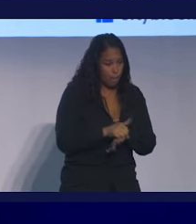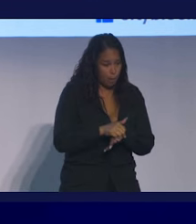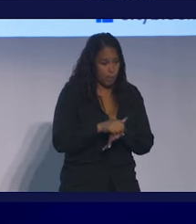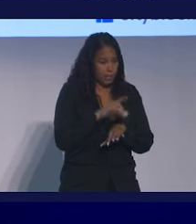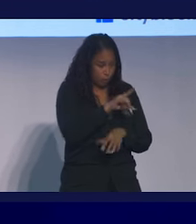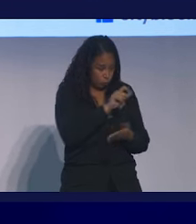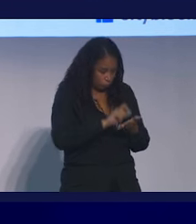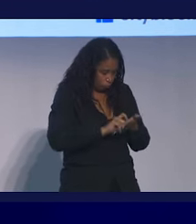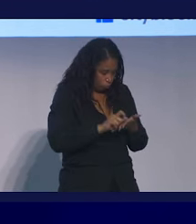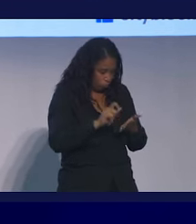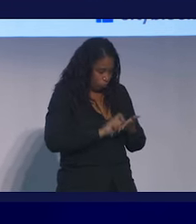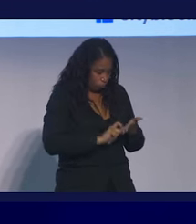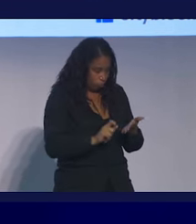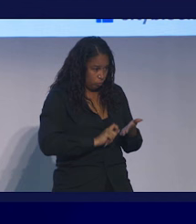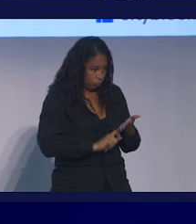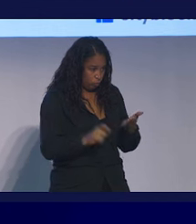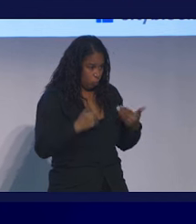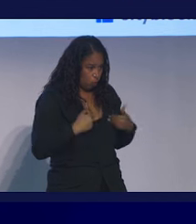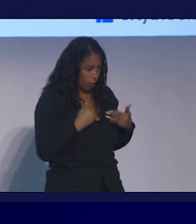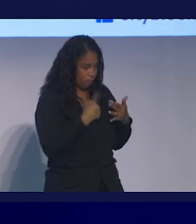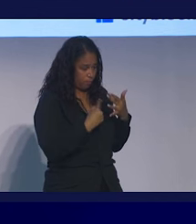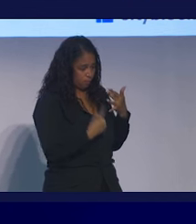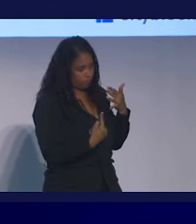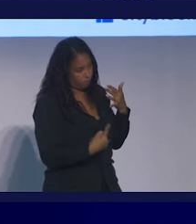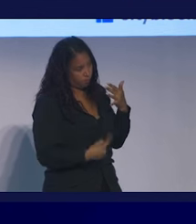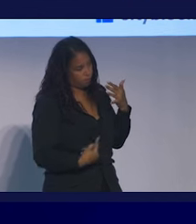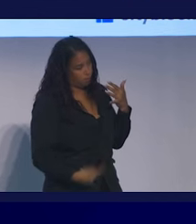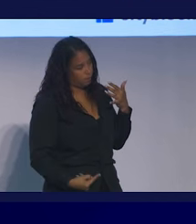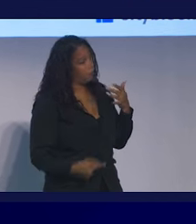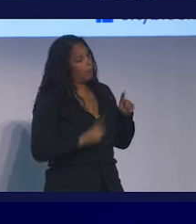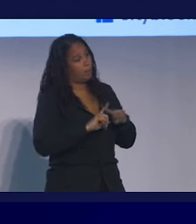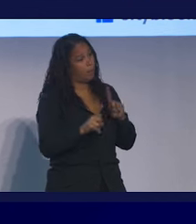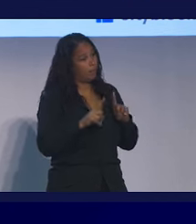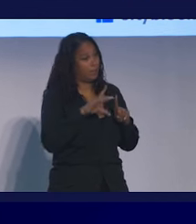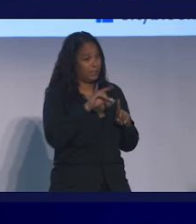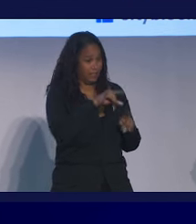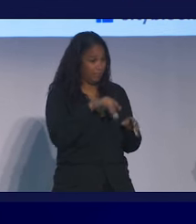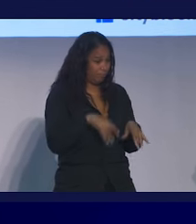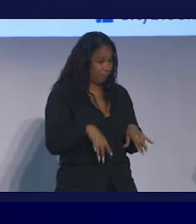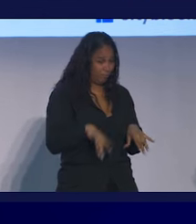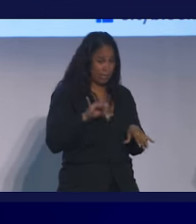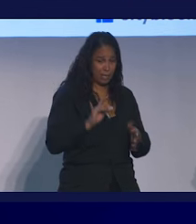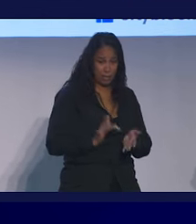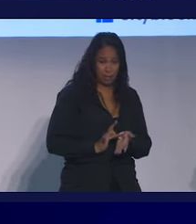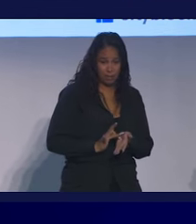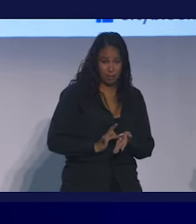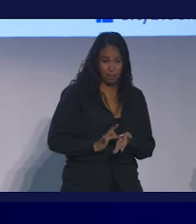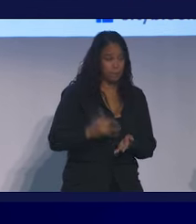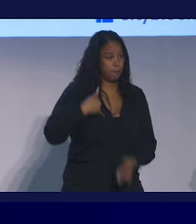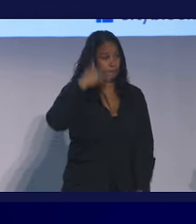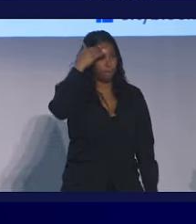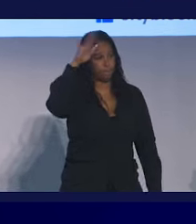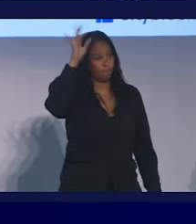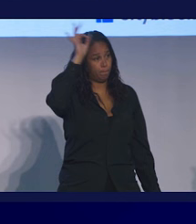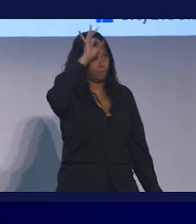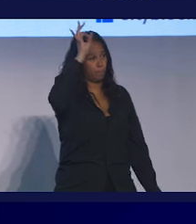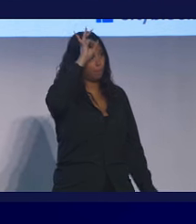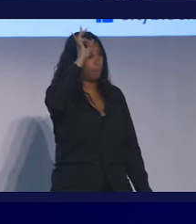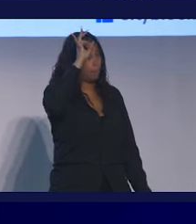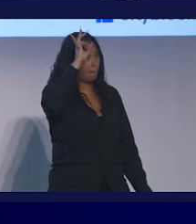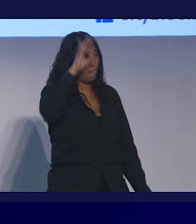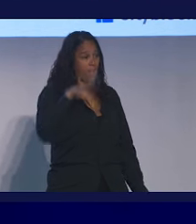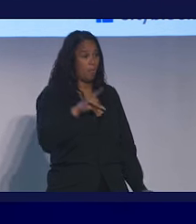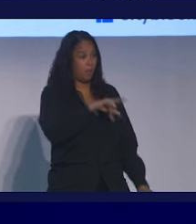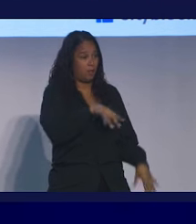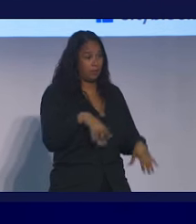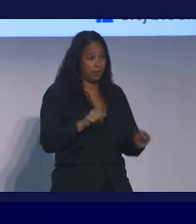the box that they were on the ACE inhibitor and the beta block and blah, blah, blah, blah? But like, did they pick up the med? I don't know. Did they take